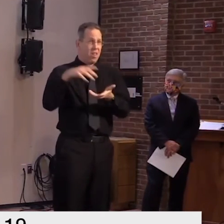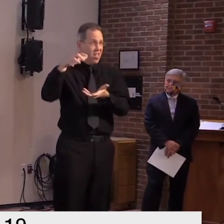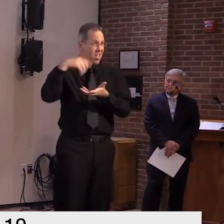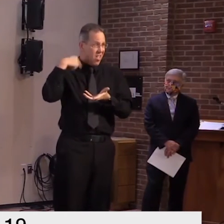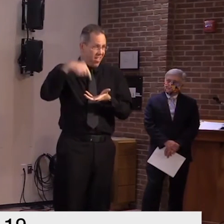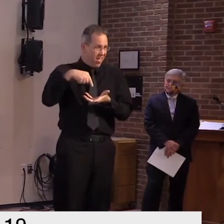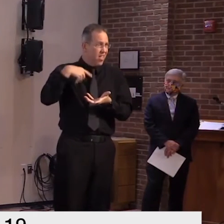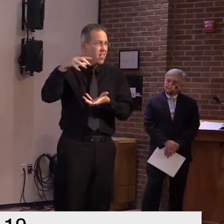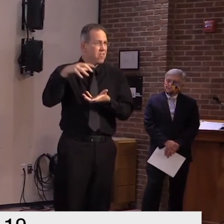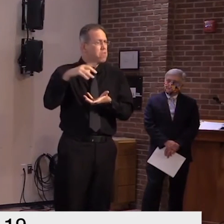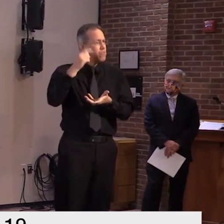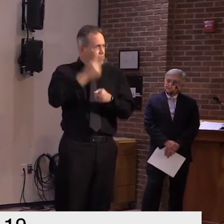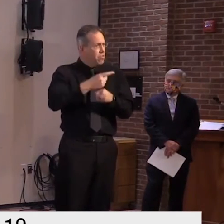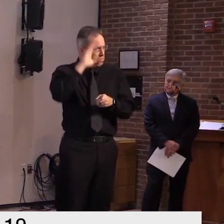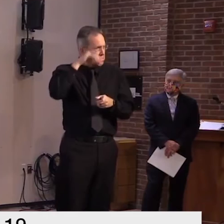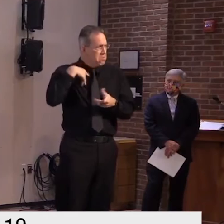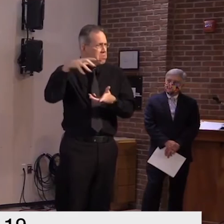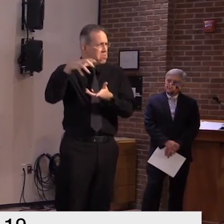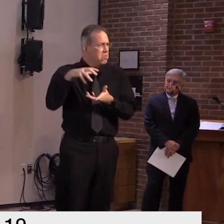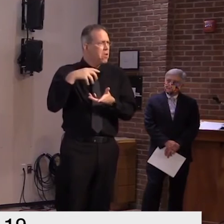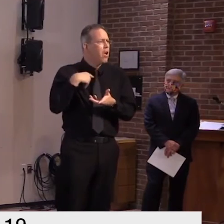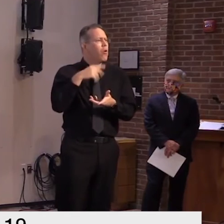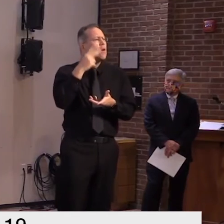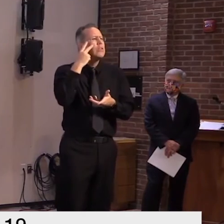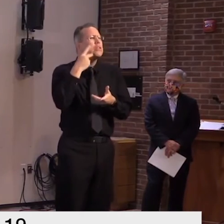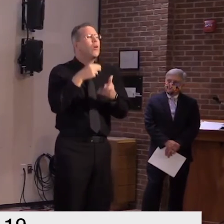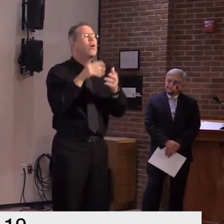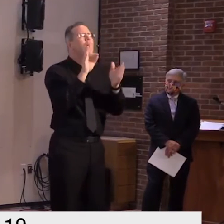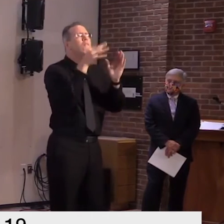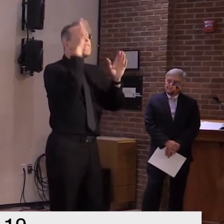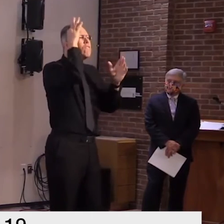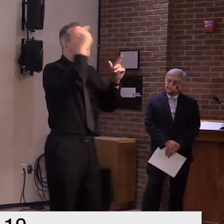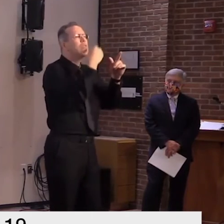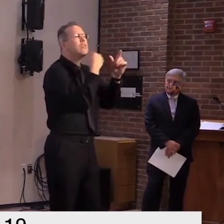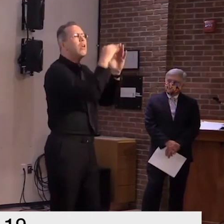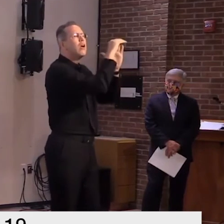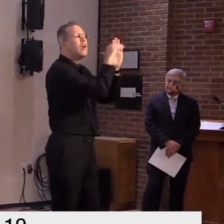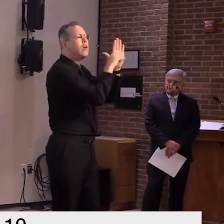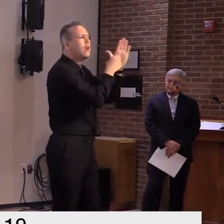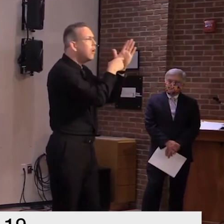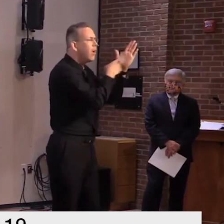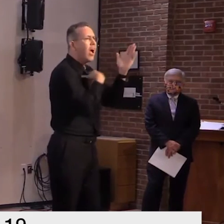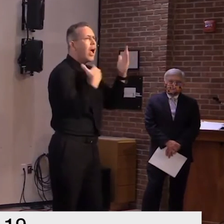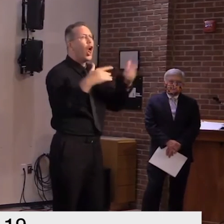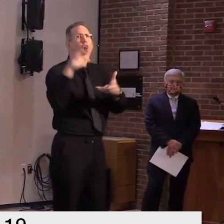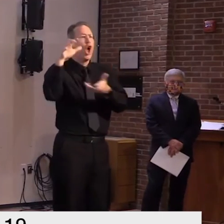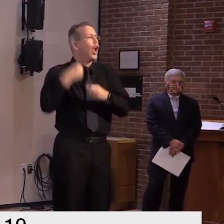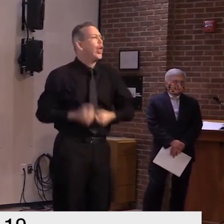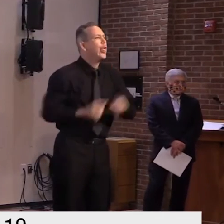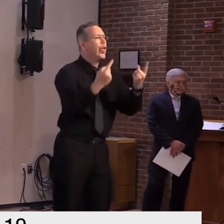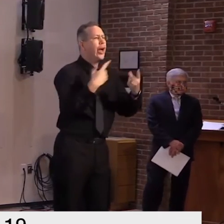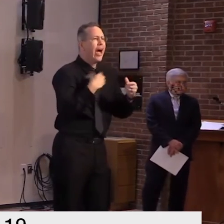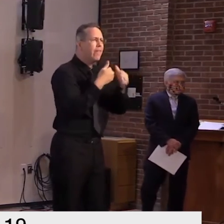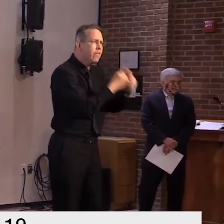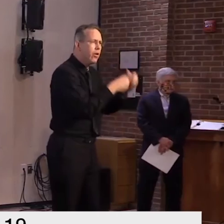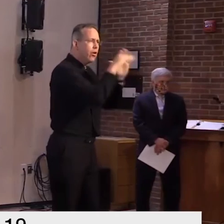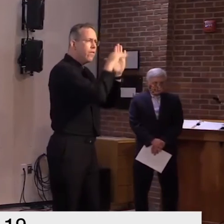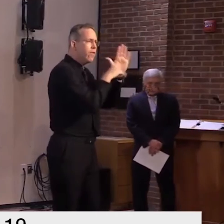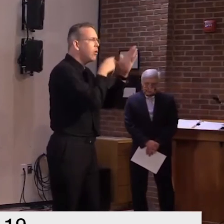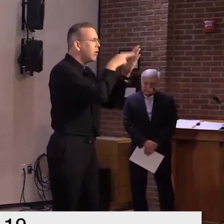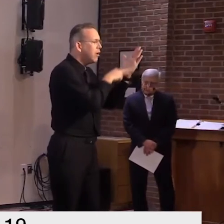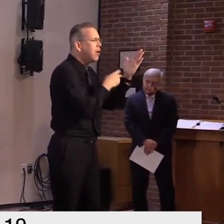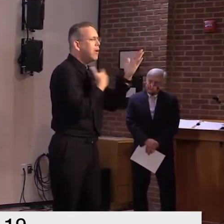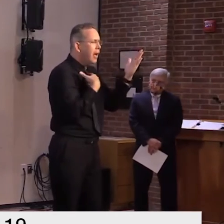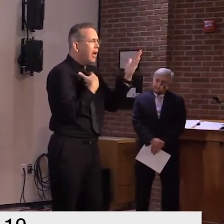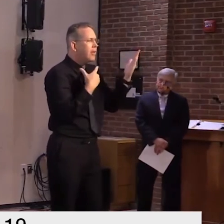itself and combating that uh as well as uh fighting uh this economic challenge uh that we have together so